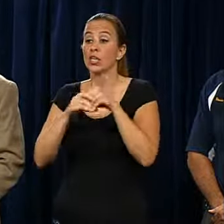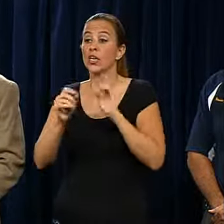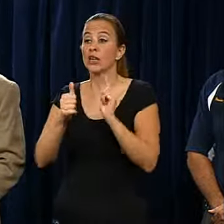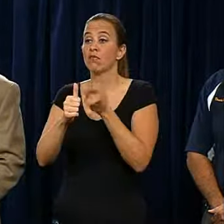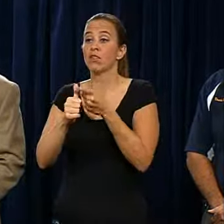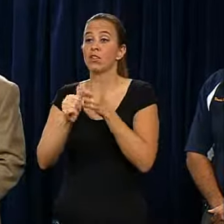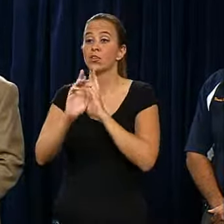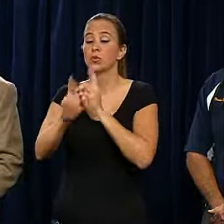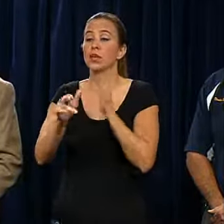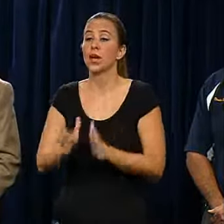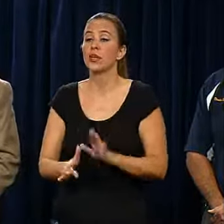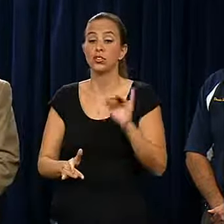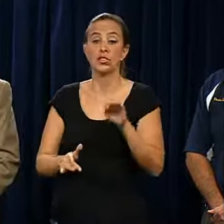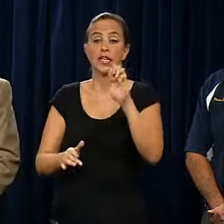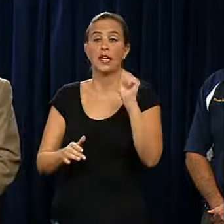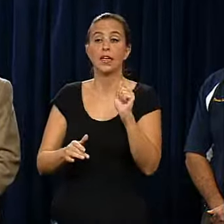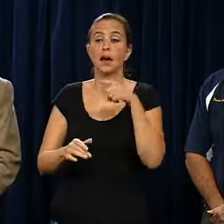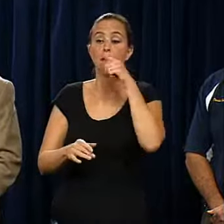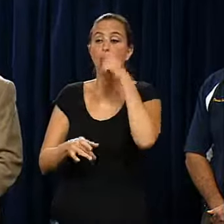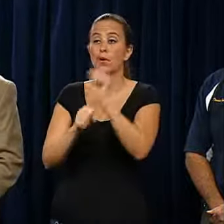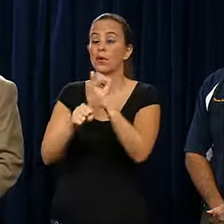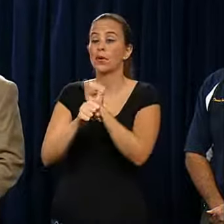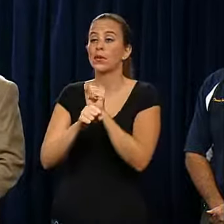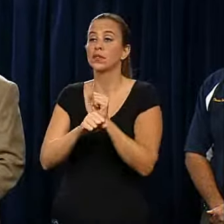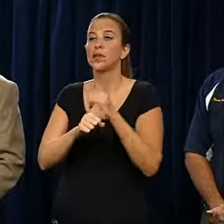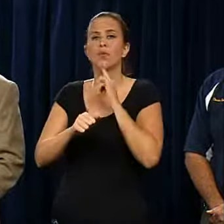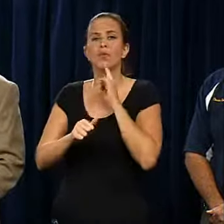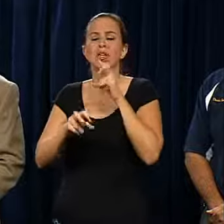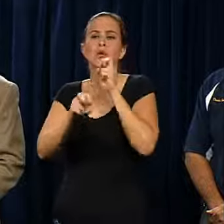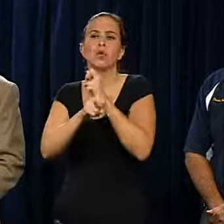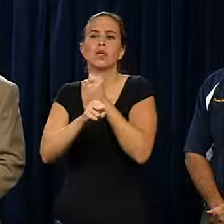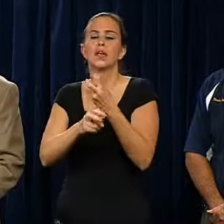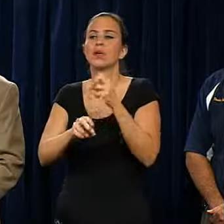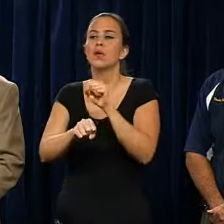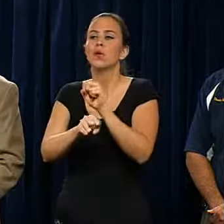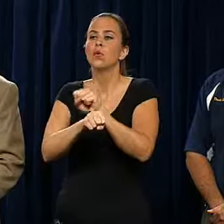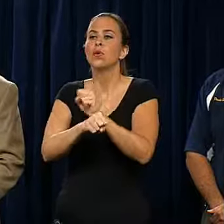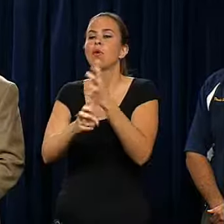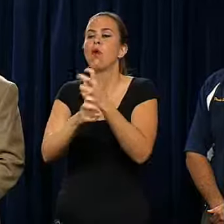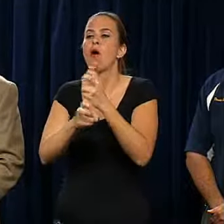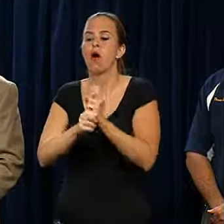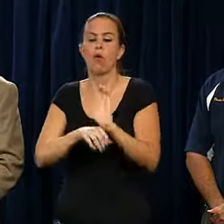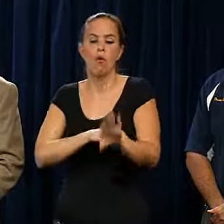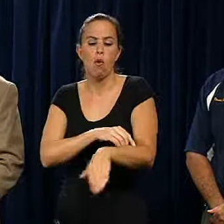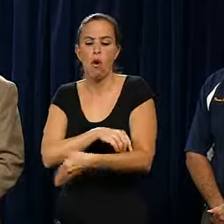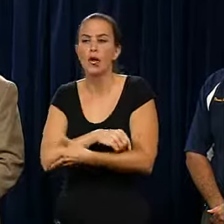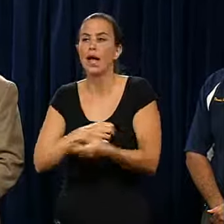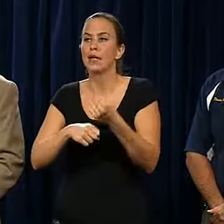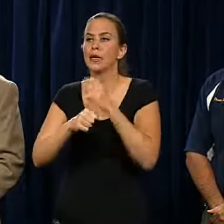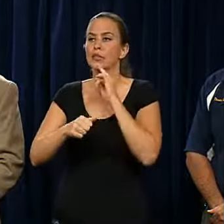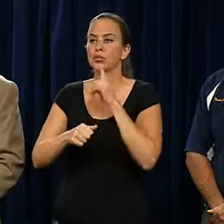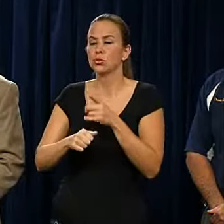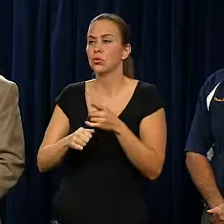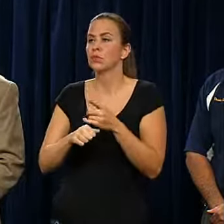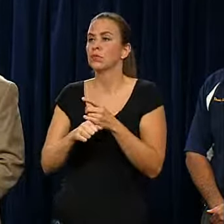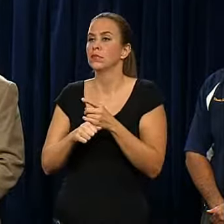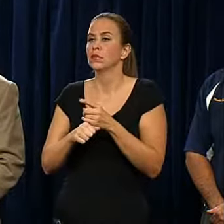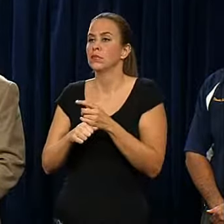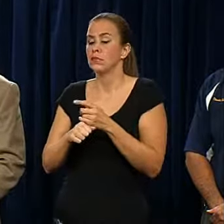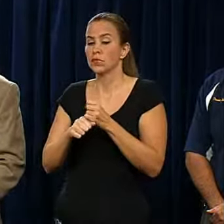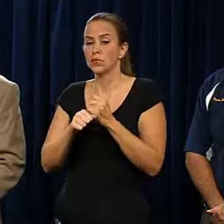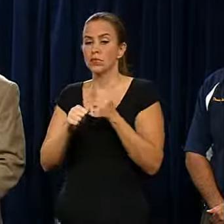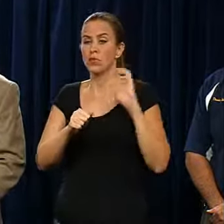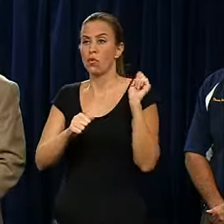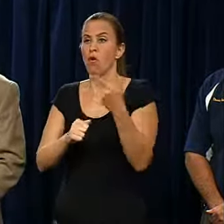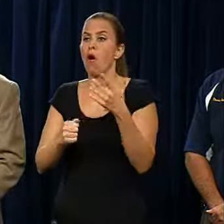JEA, Public Works, are really working hard throughout the night to make sure that we addressed the